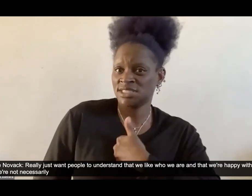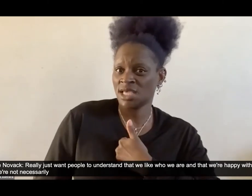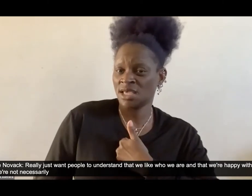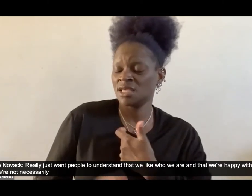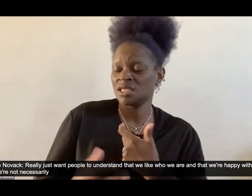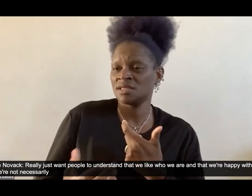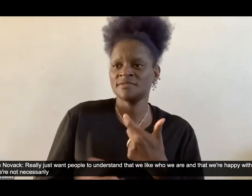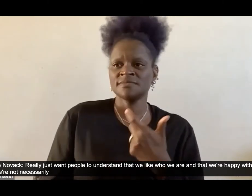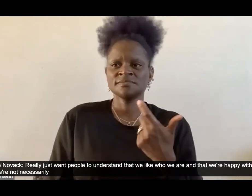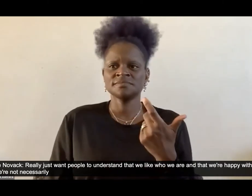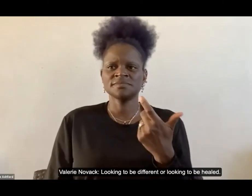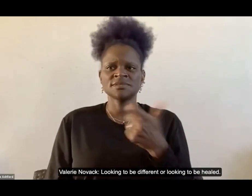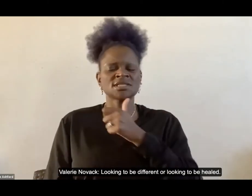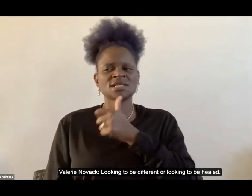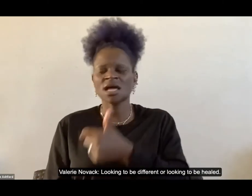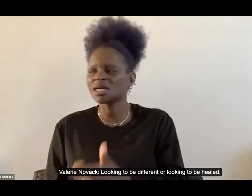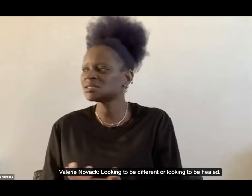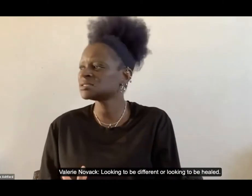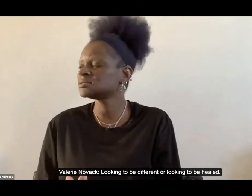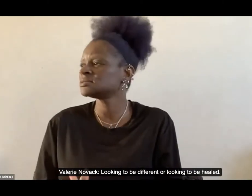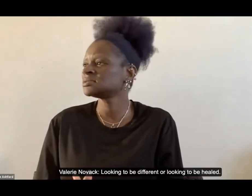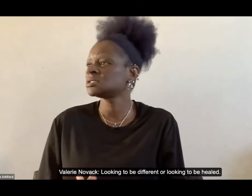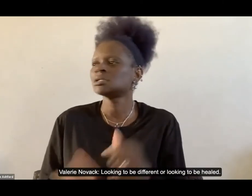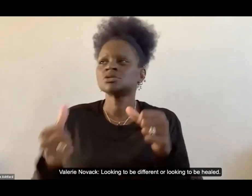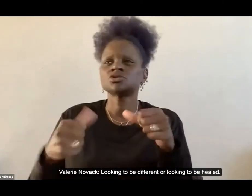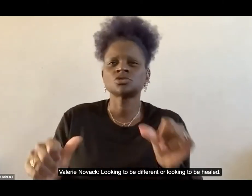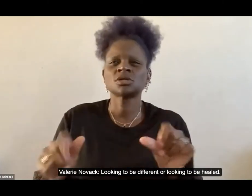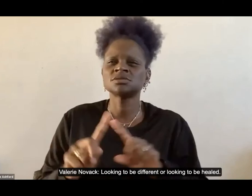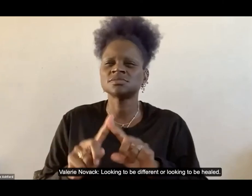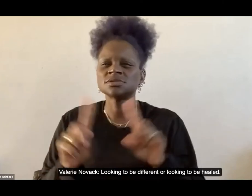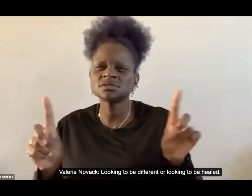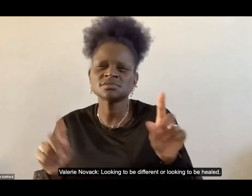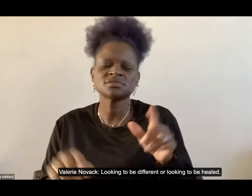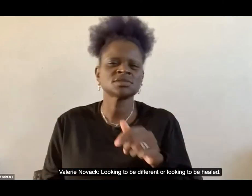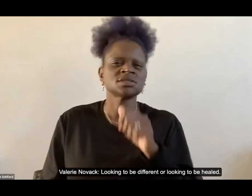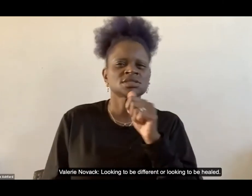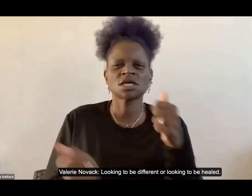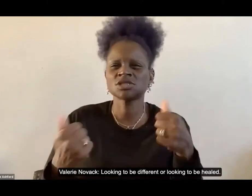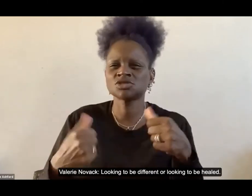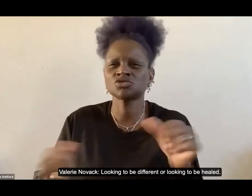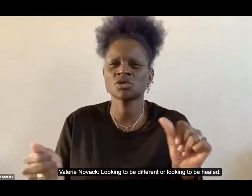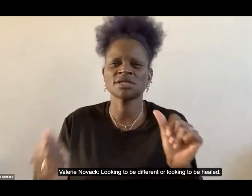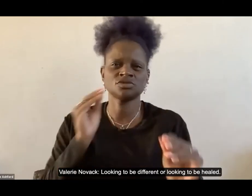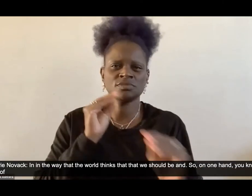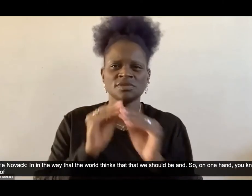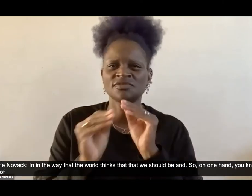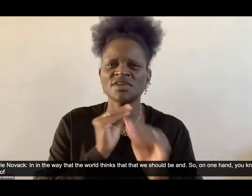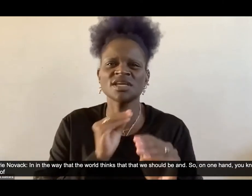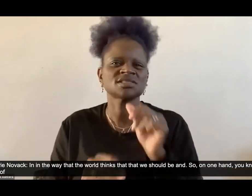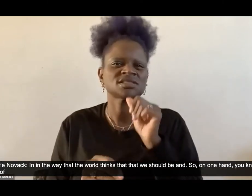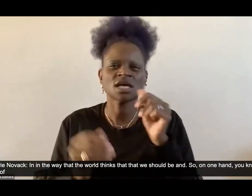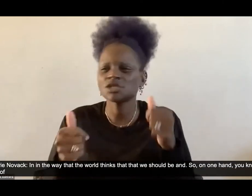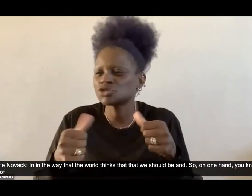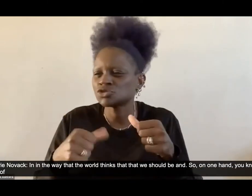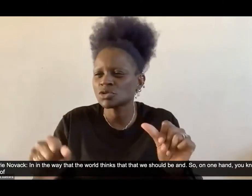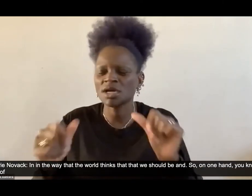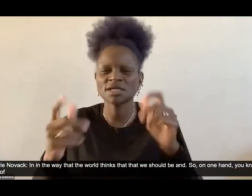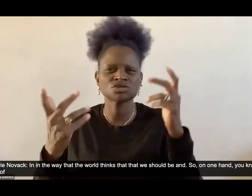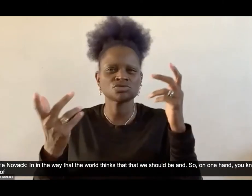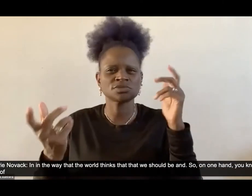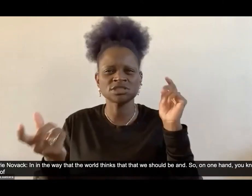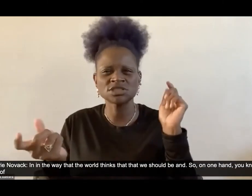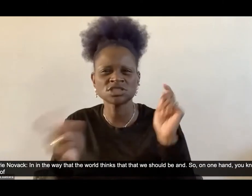um looking to be different or looking to be healed um in in the way that the world